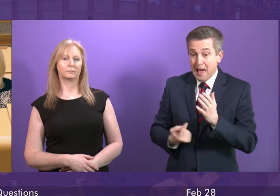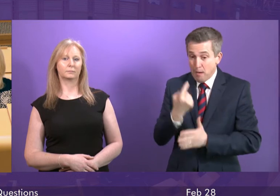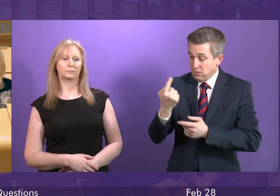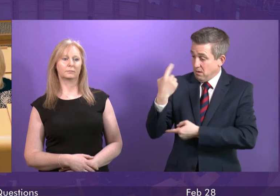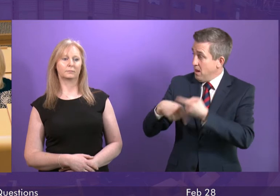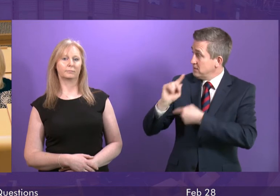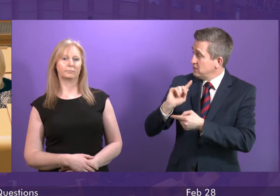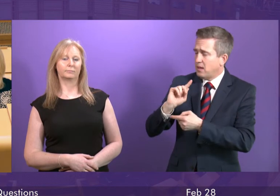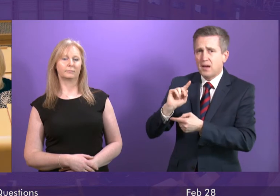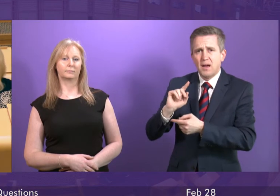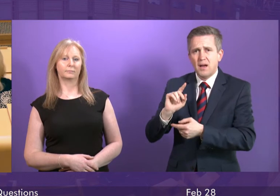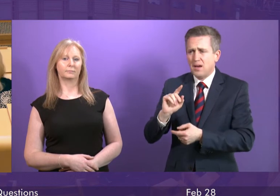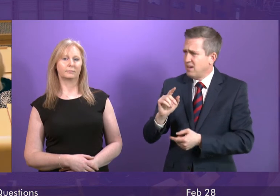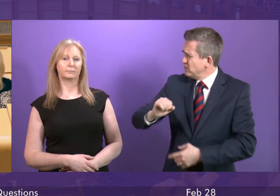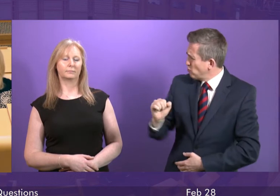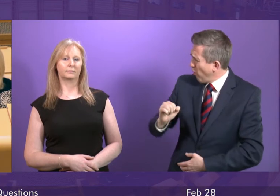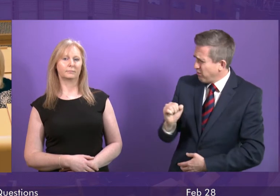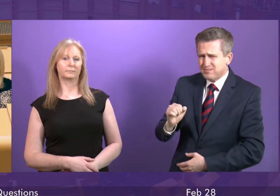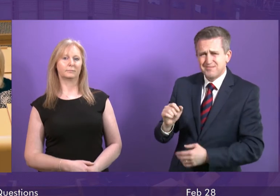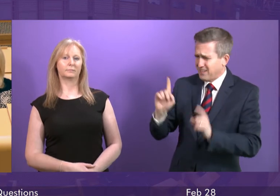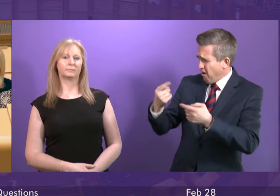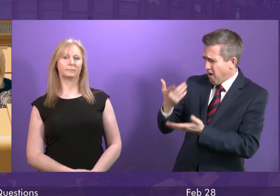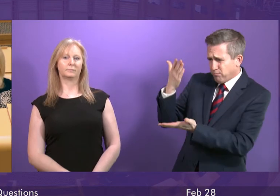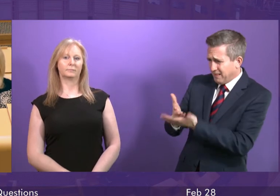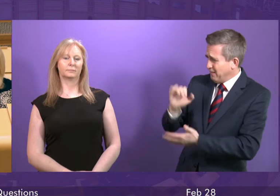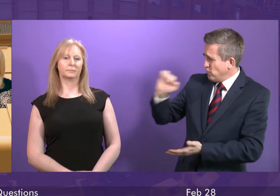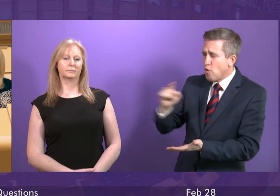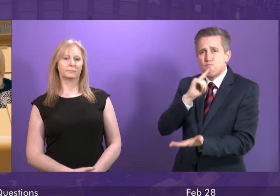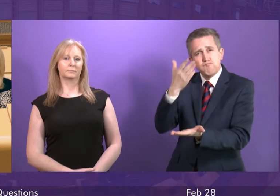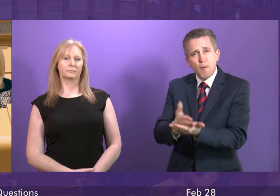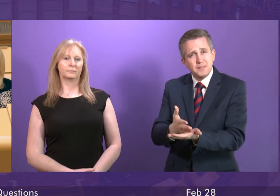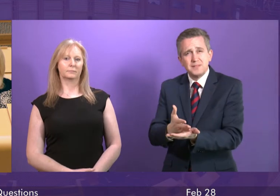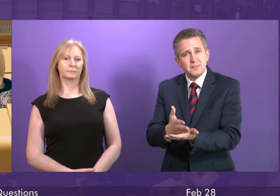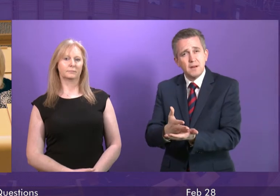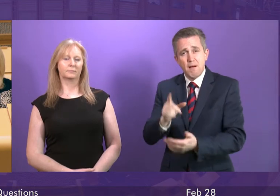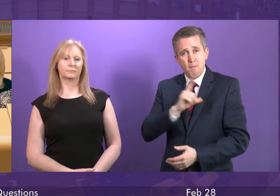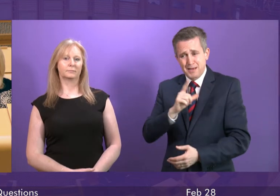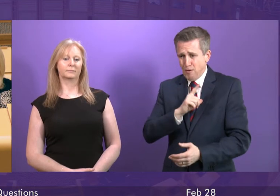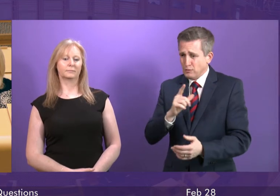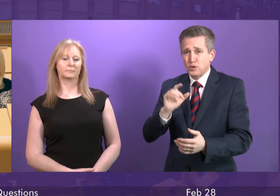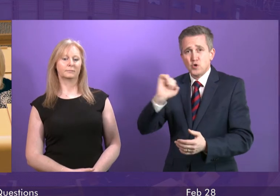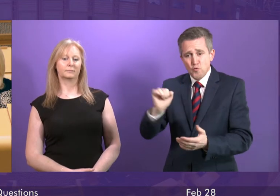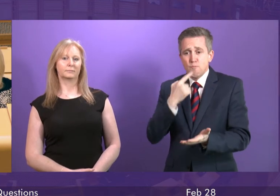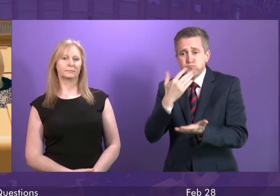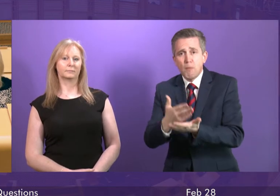Why should we have any faith in this Government's promises now, when we know previous much-hyped promises have flocked?